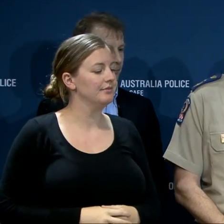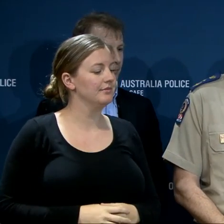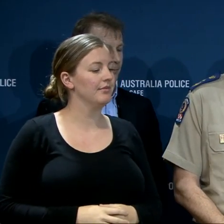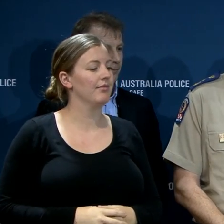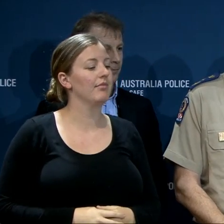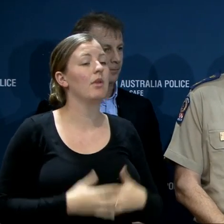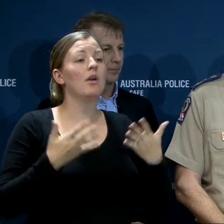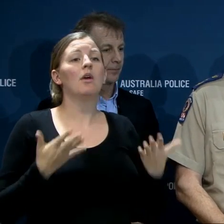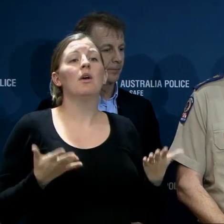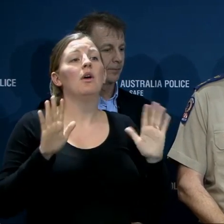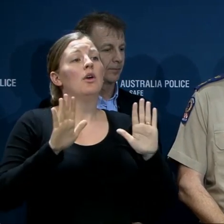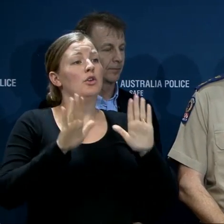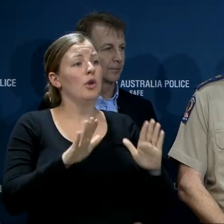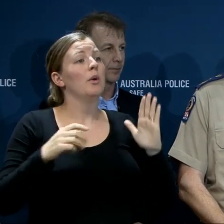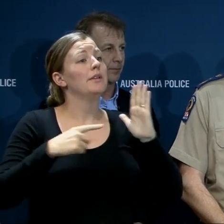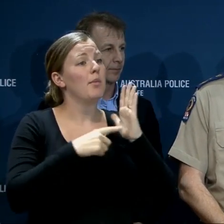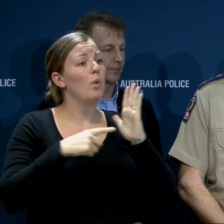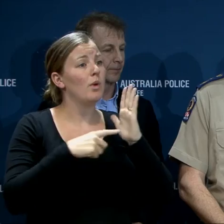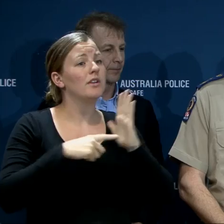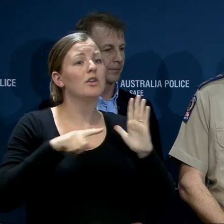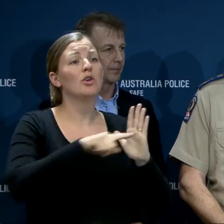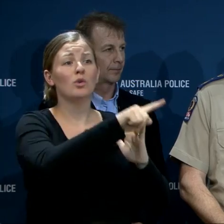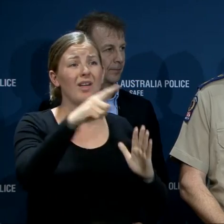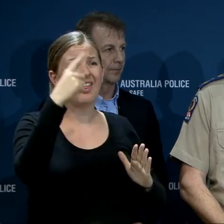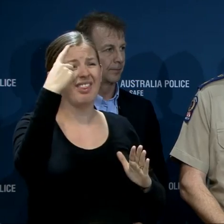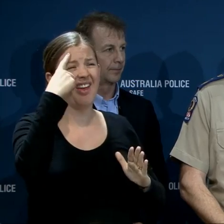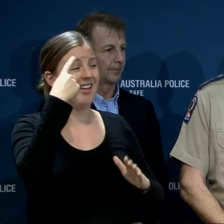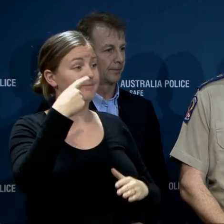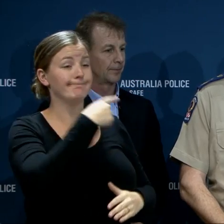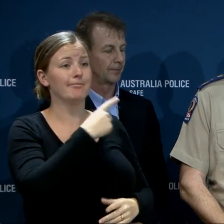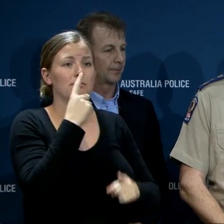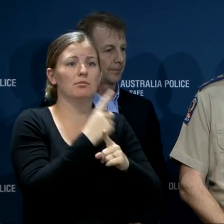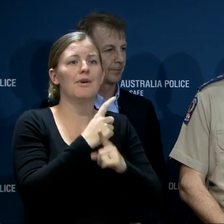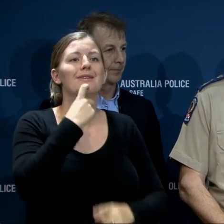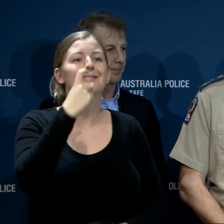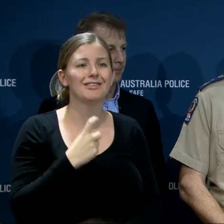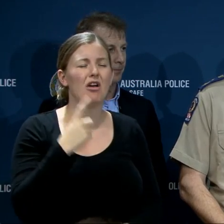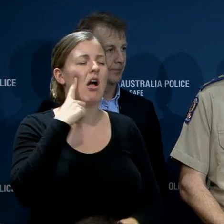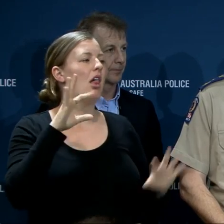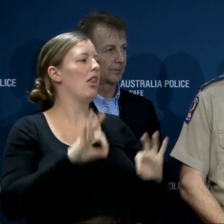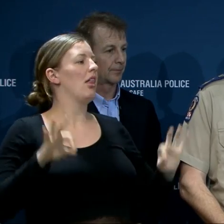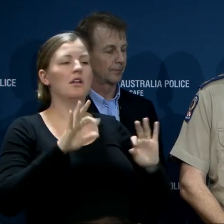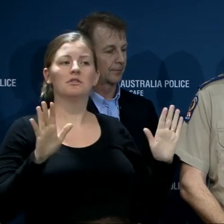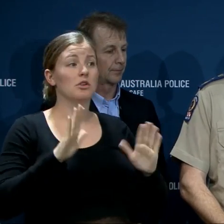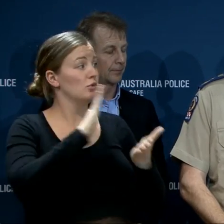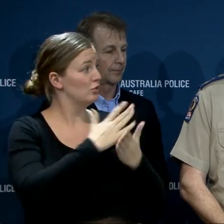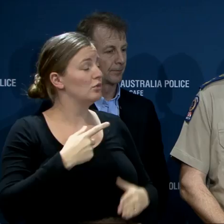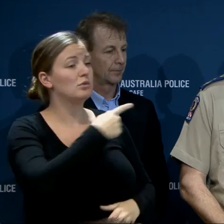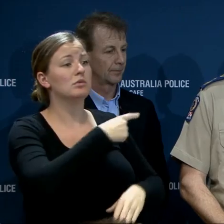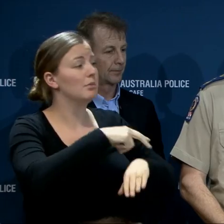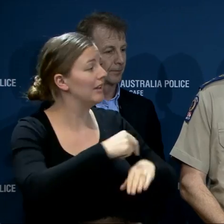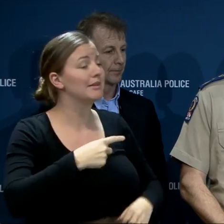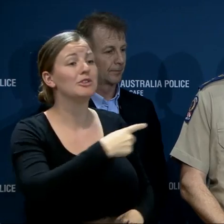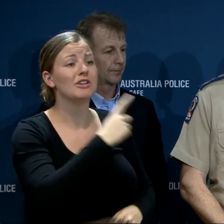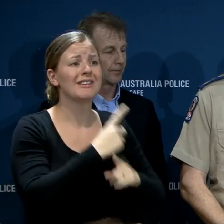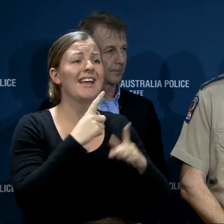It is really important that people take these messages seriously and I'd echo the Commissioners comments that if you are